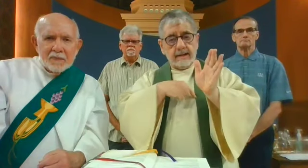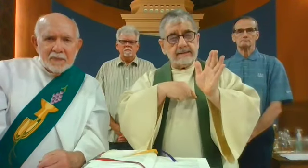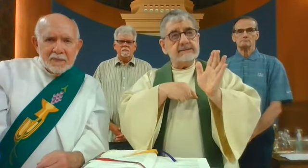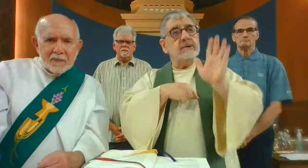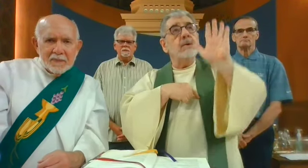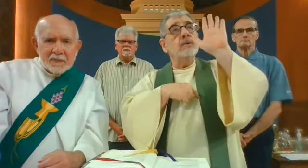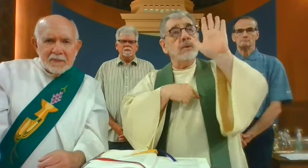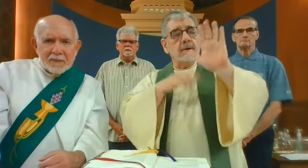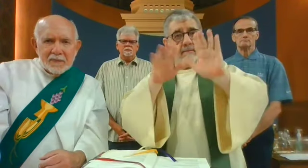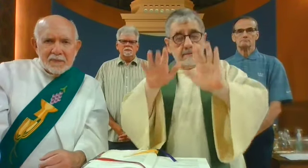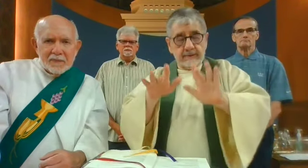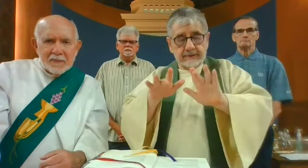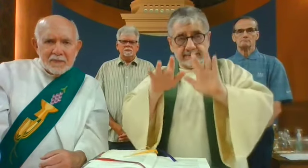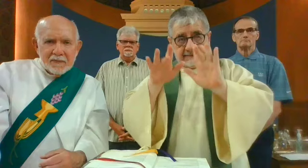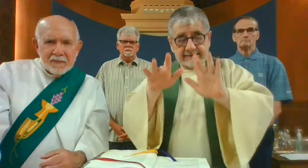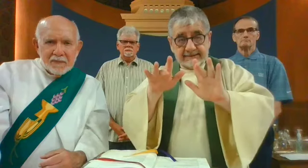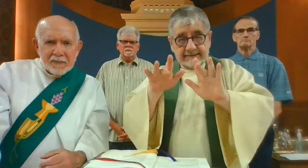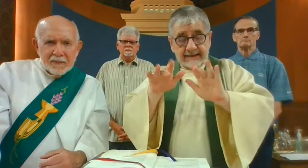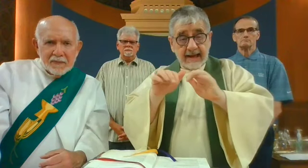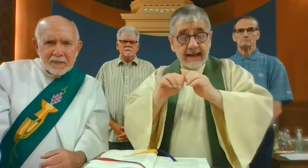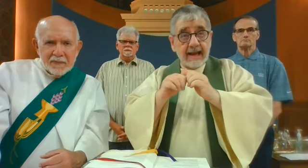Lord, show us your mercy